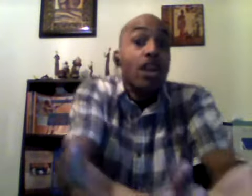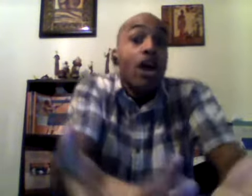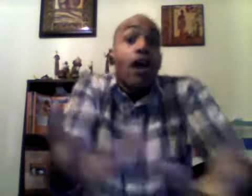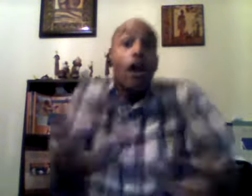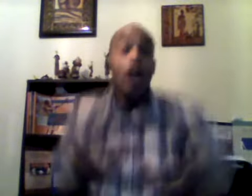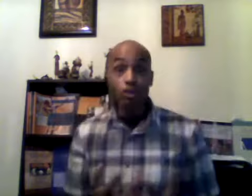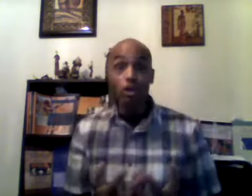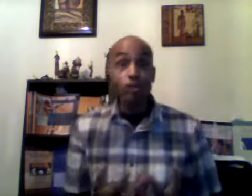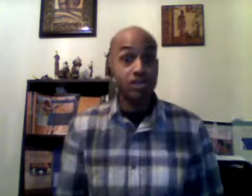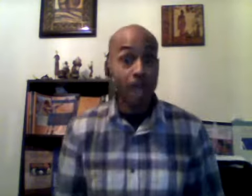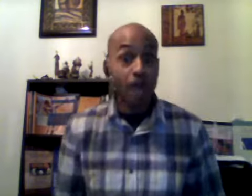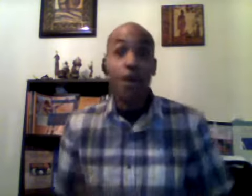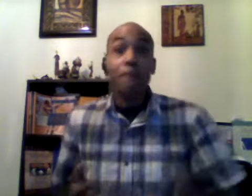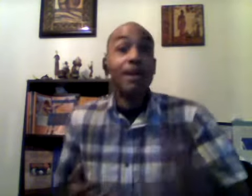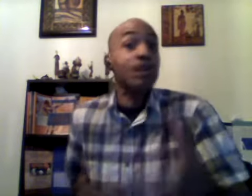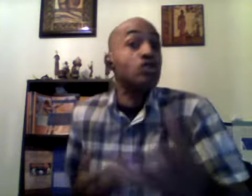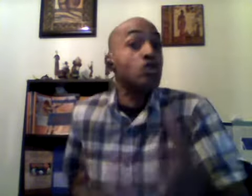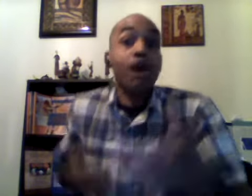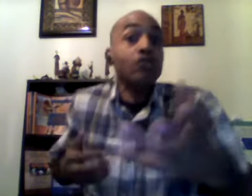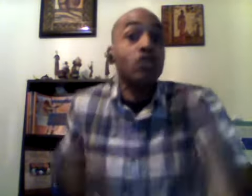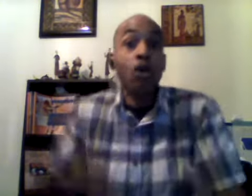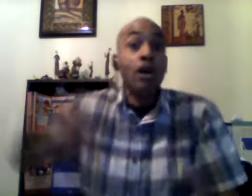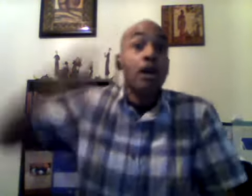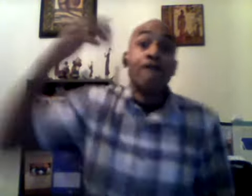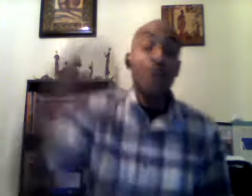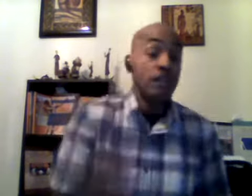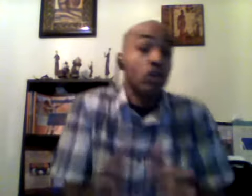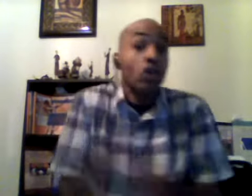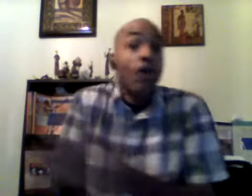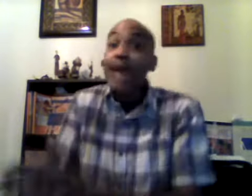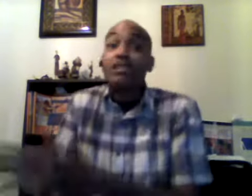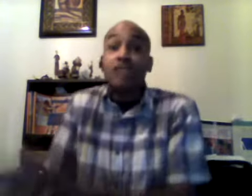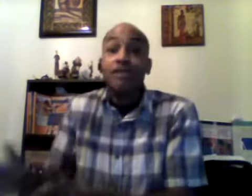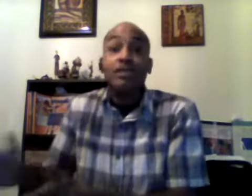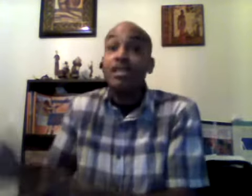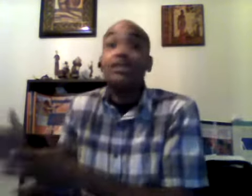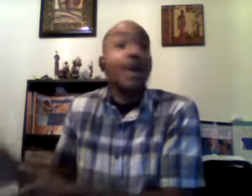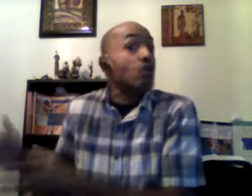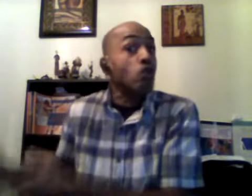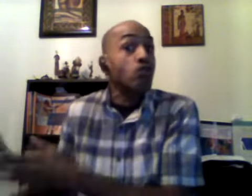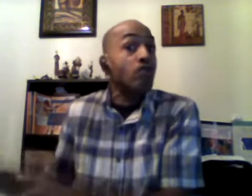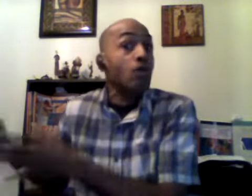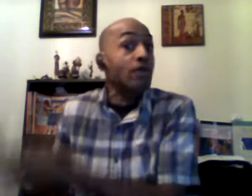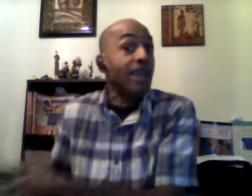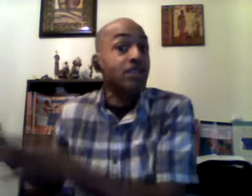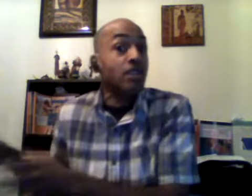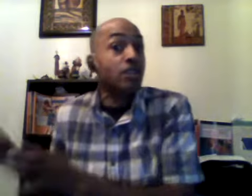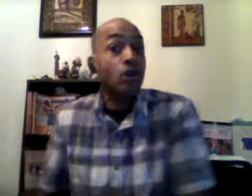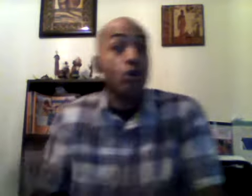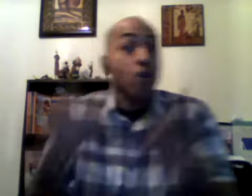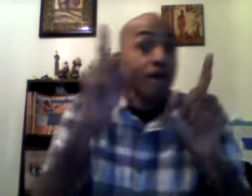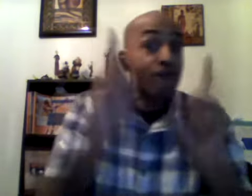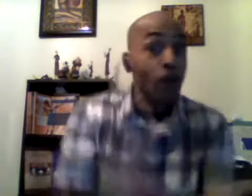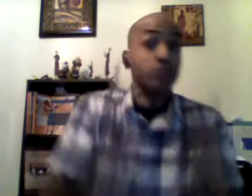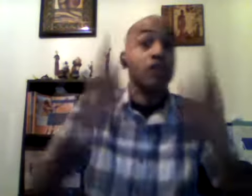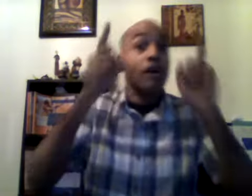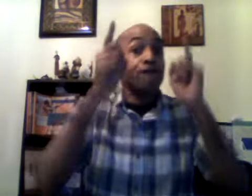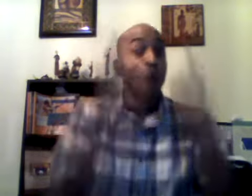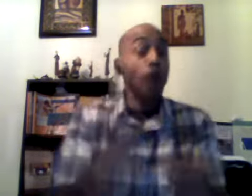hurt yourself because you are doing physical activities that you don't need to do first first